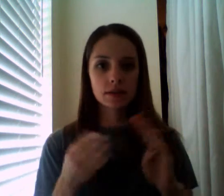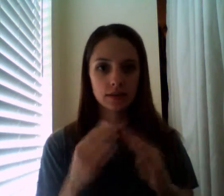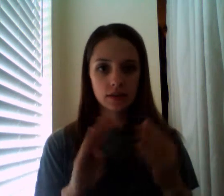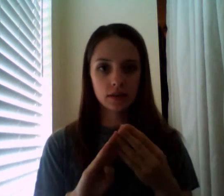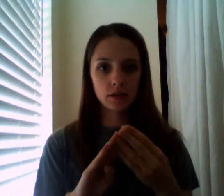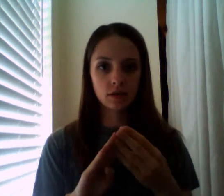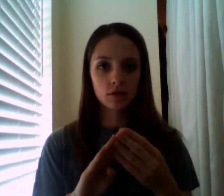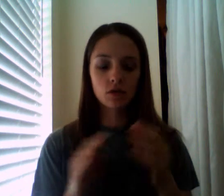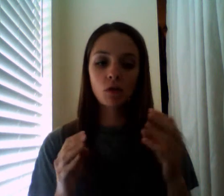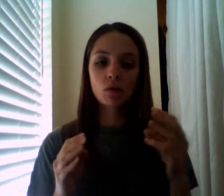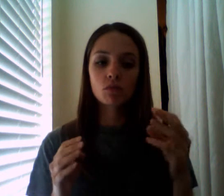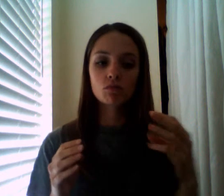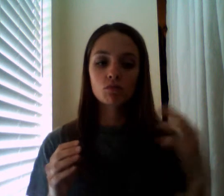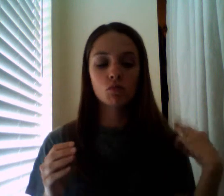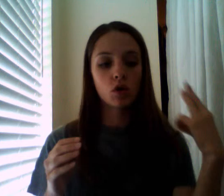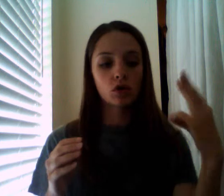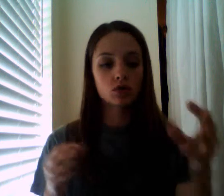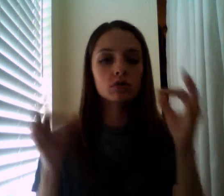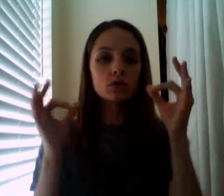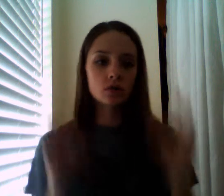so it saved the city of Boston